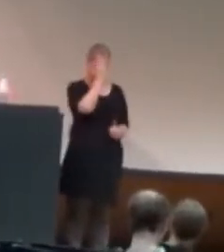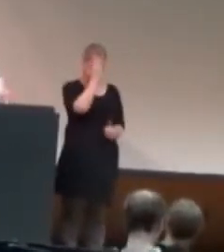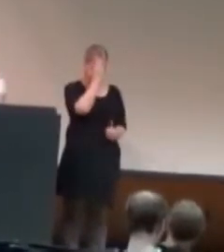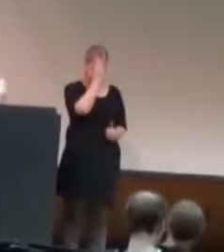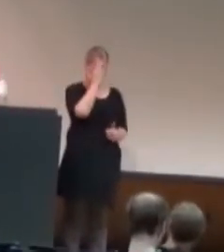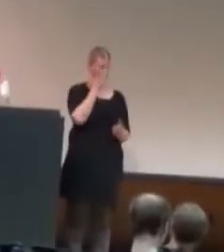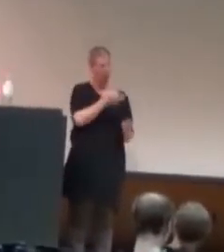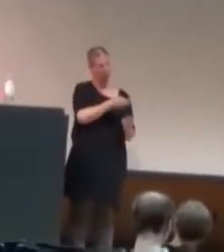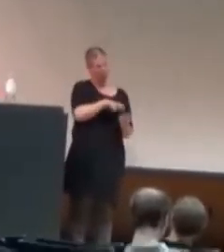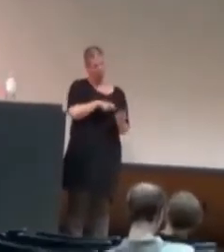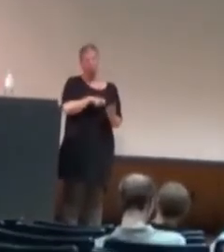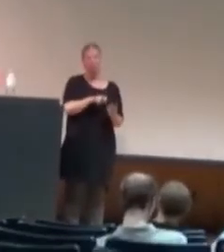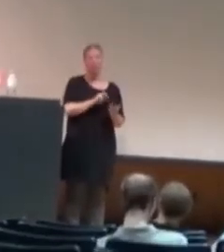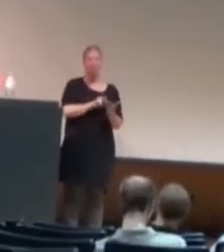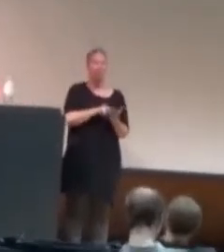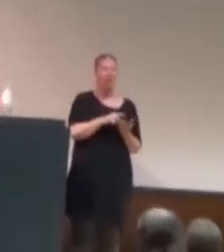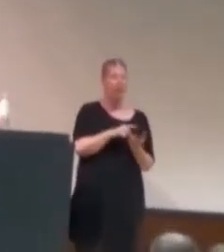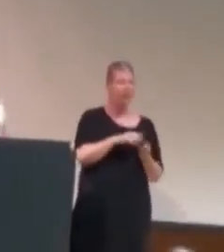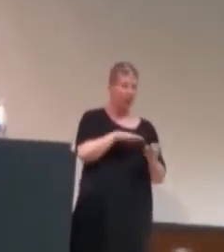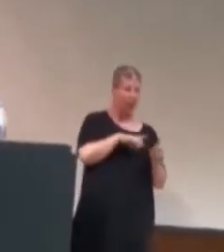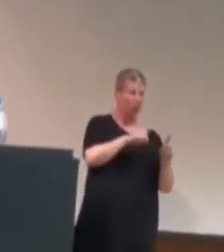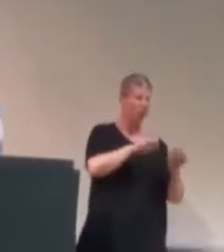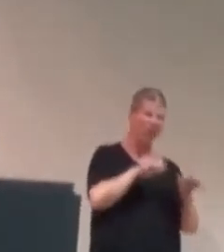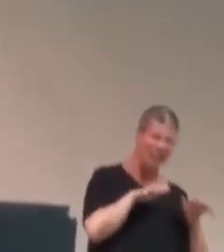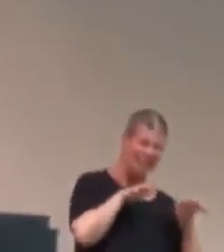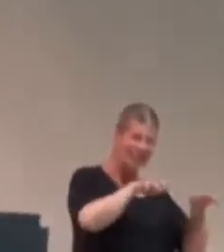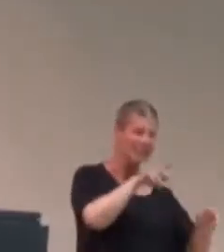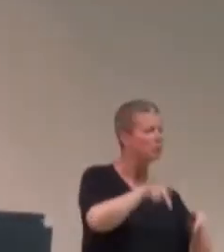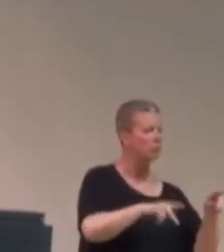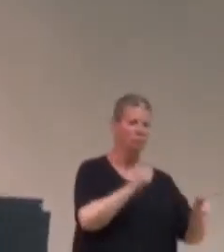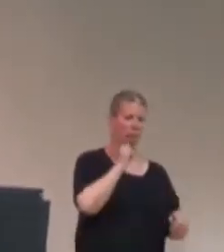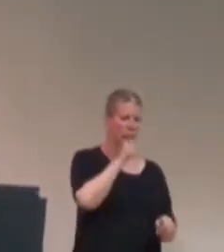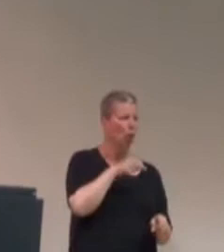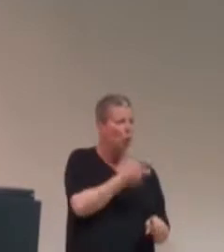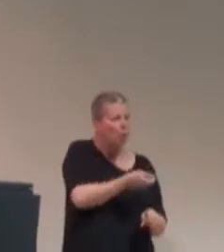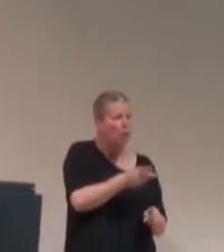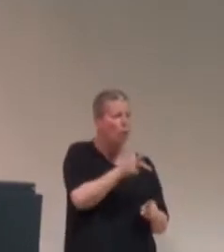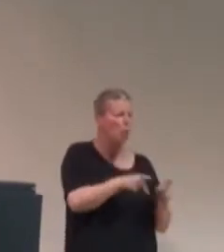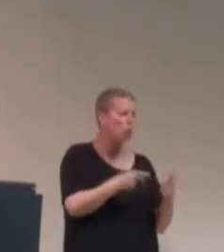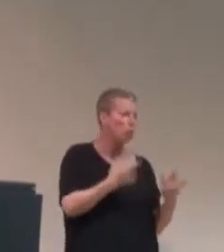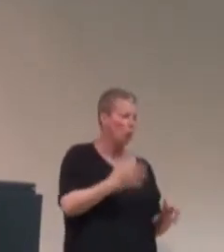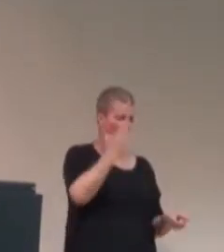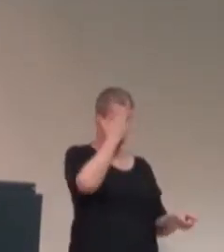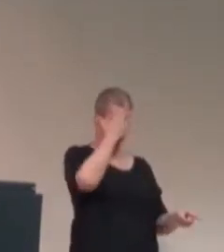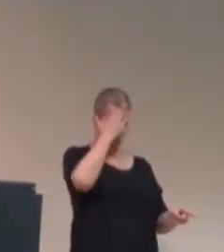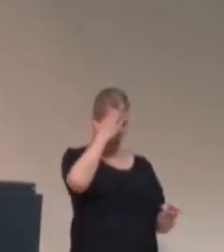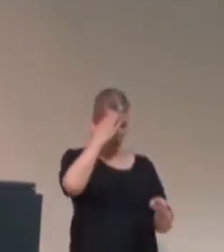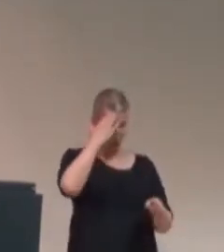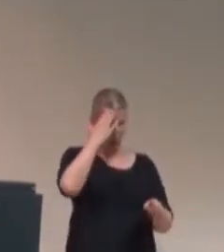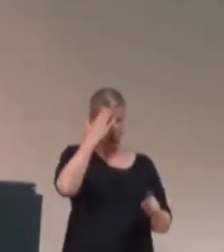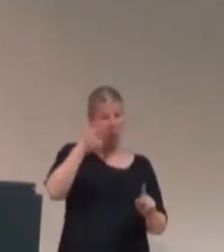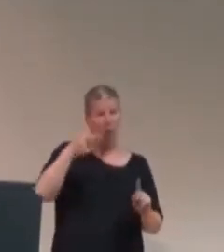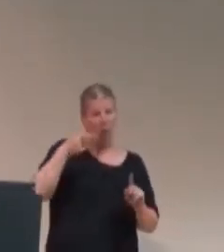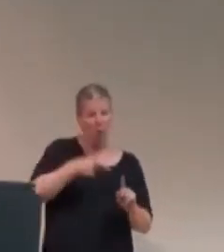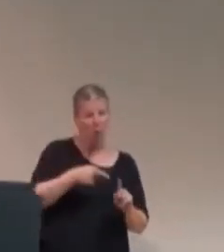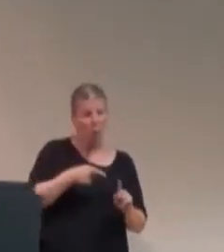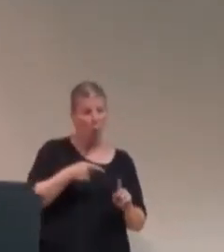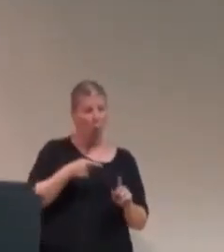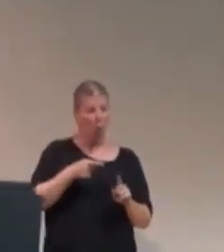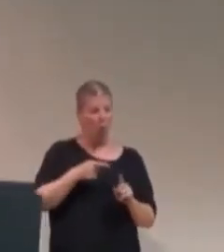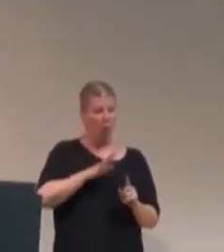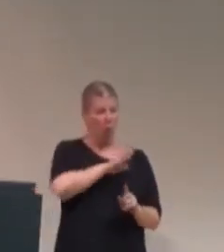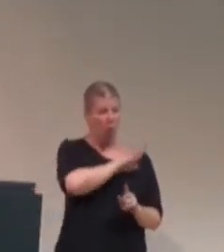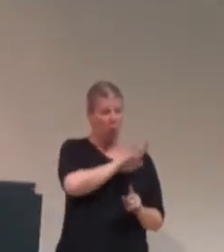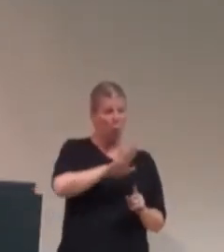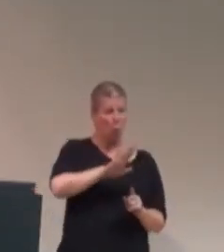So... It's... You're not really educating the masses, per se. So... It is very important, if you are trying to get your content